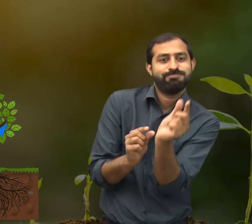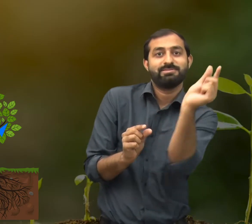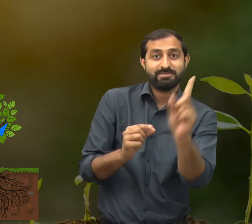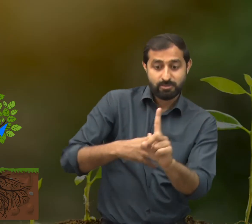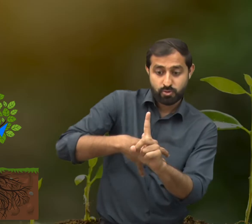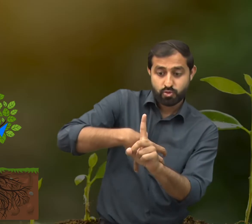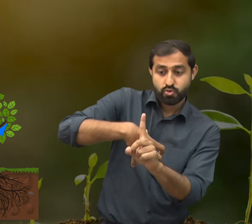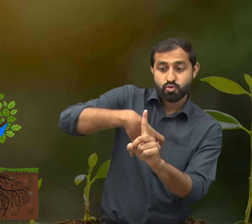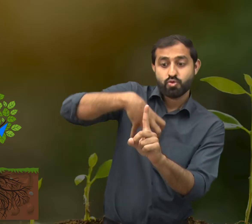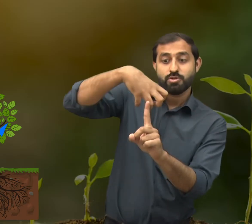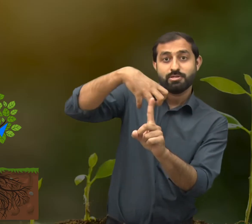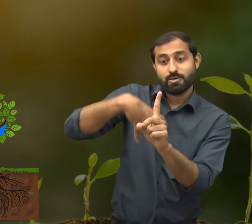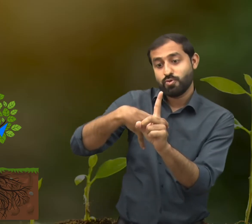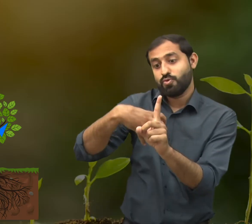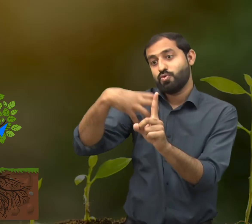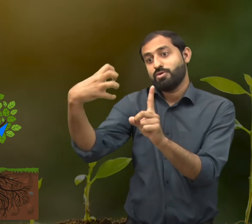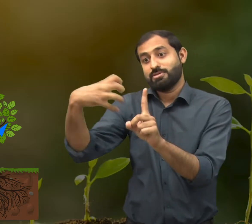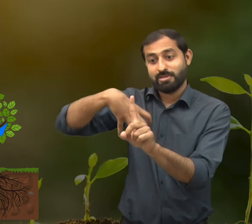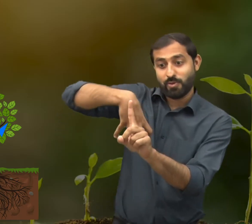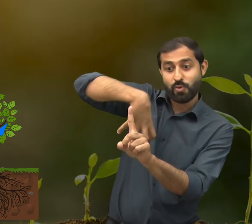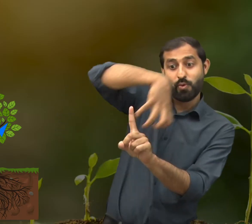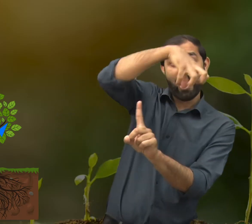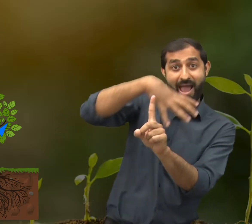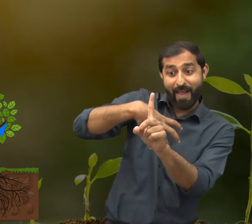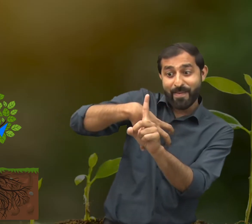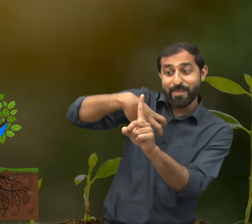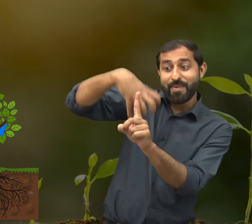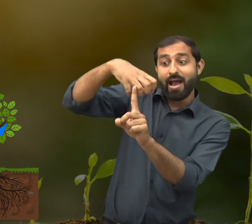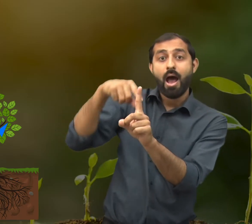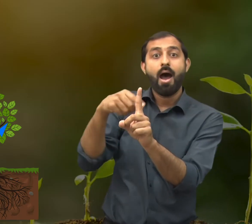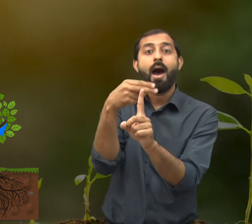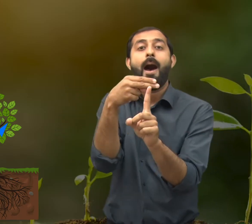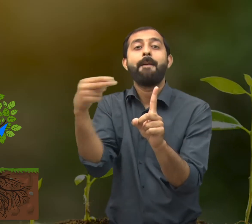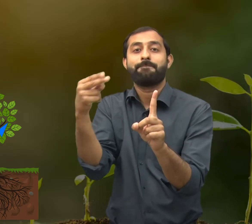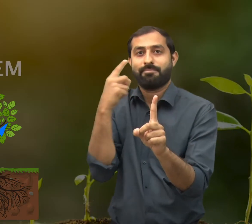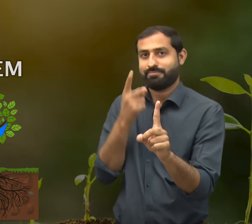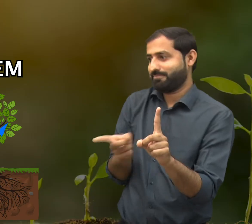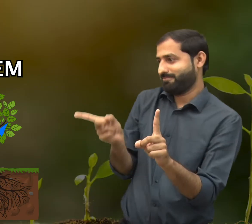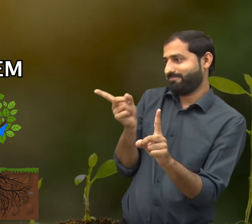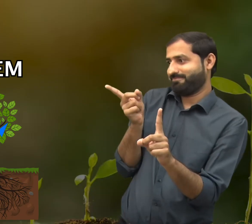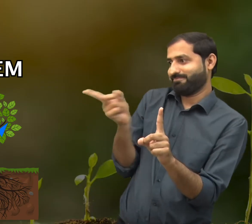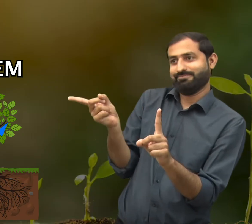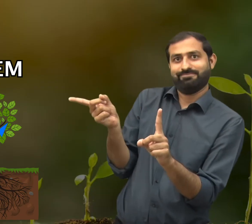travels through the rest of the plant to the leaves with the help of woody transferred tissues called xylem.